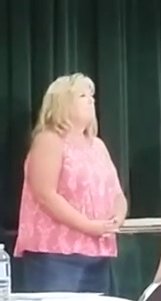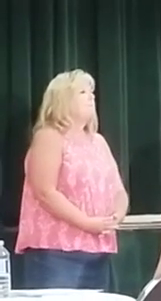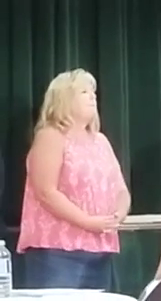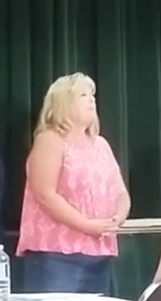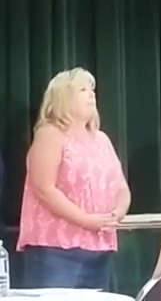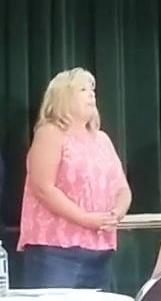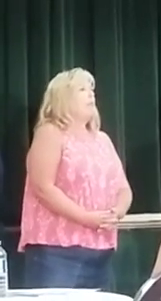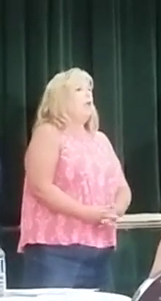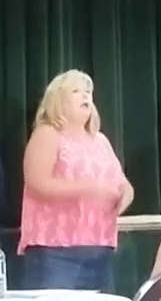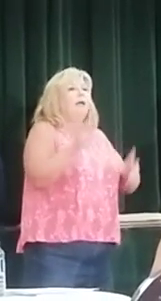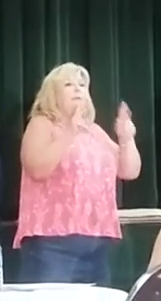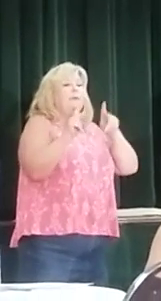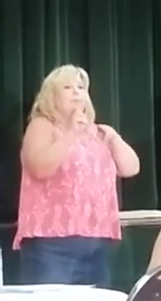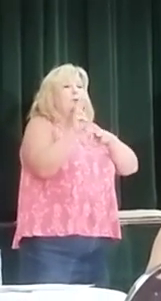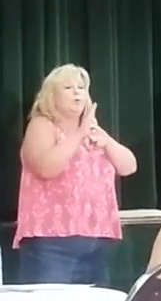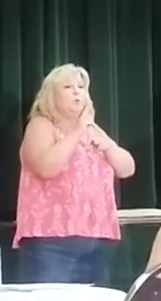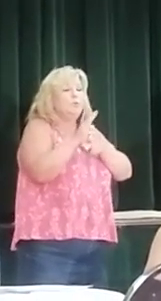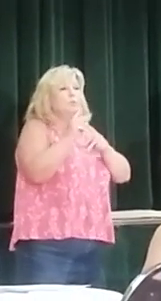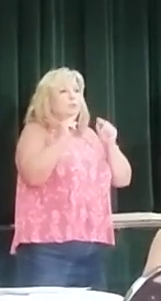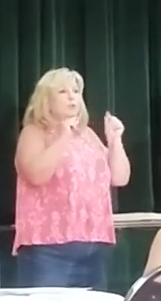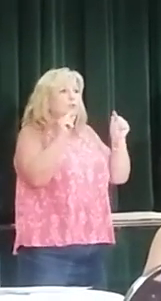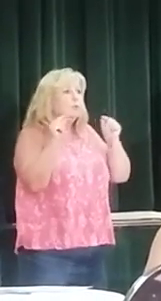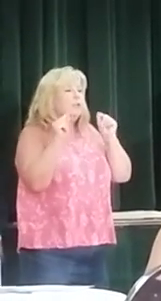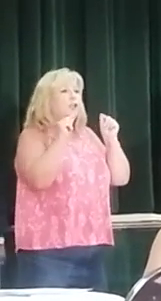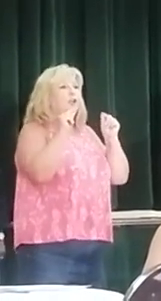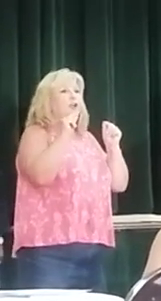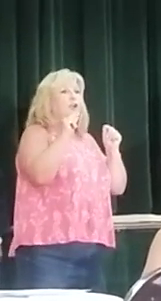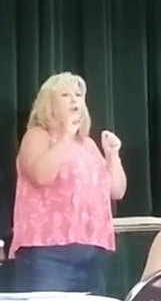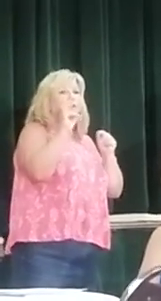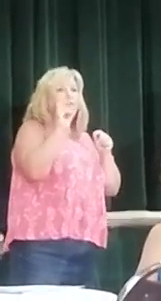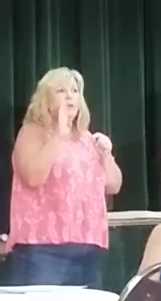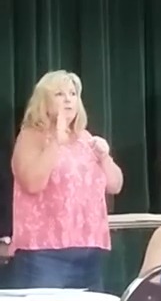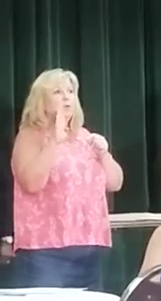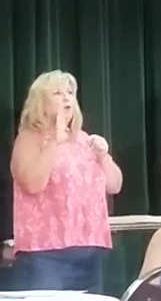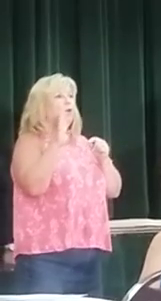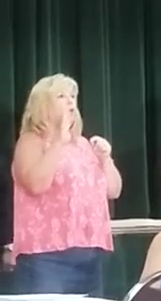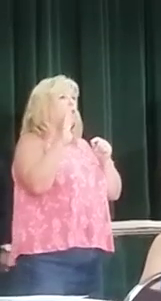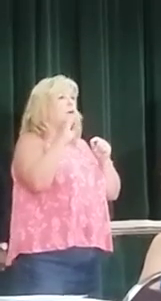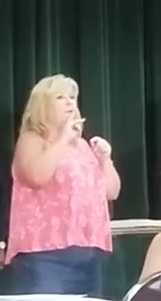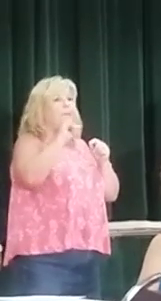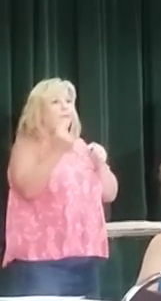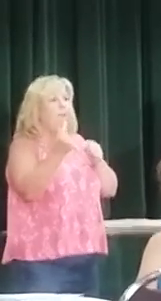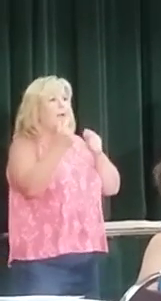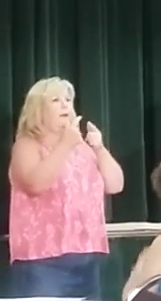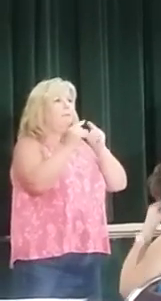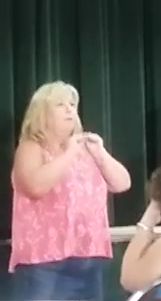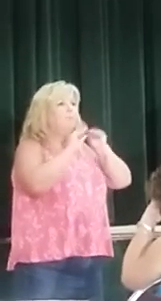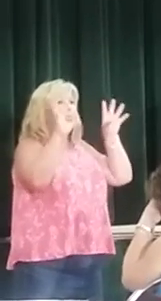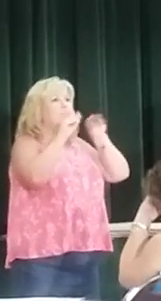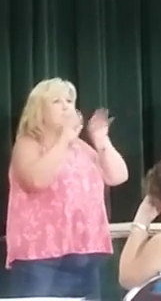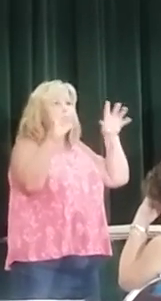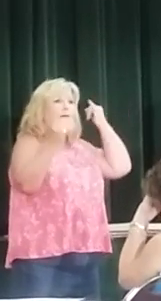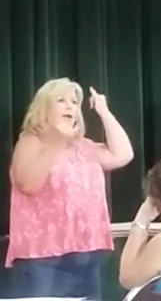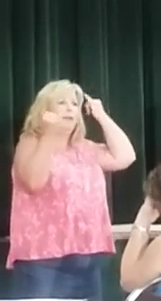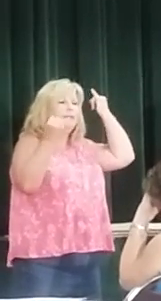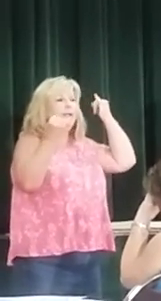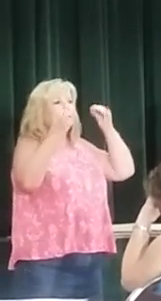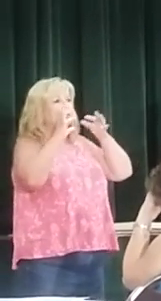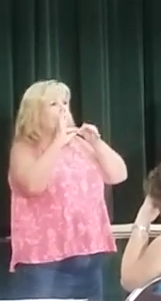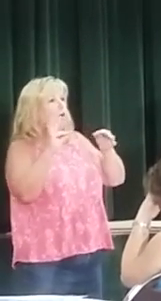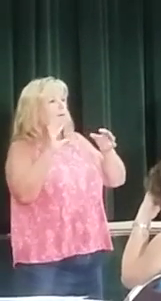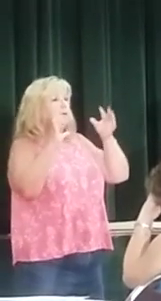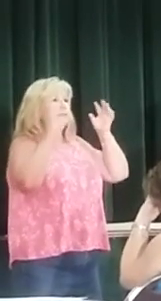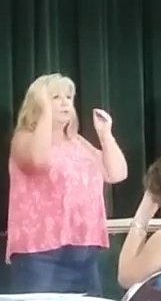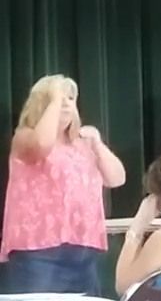For those of you on social media that would like to tweet or post or share your comments, your thoughts, your questions,